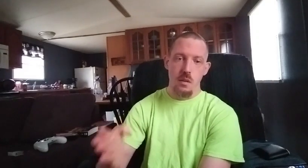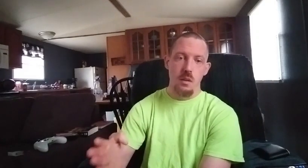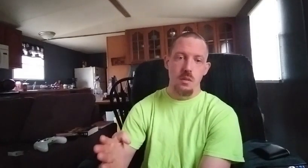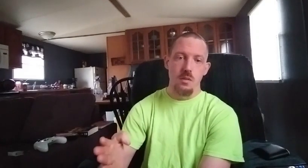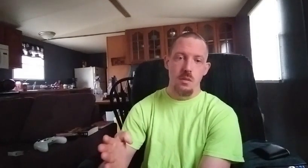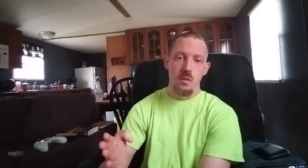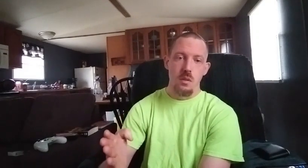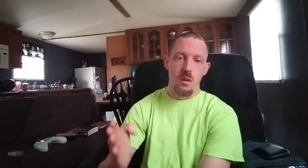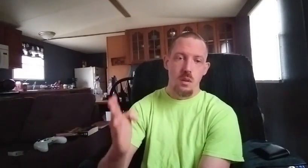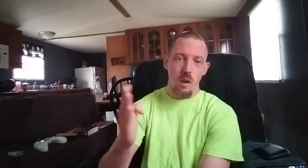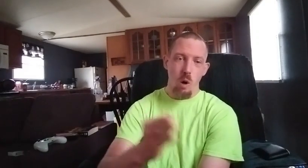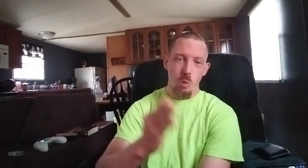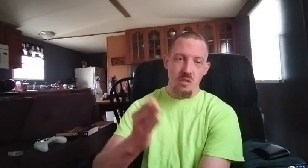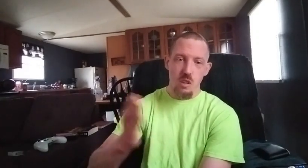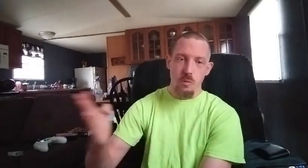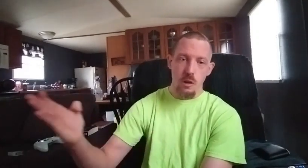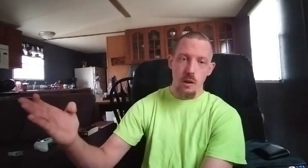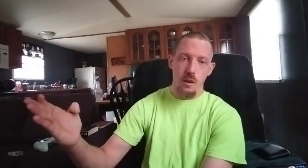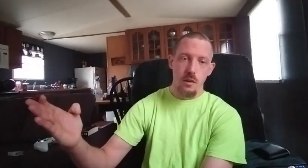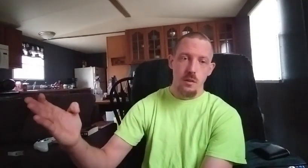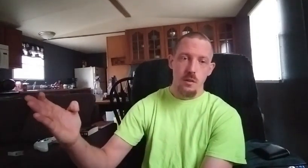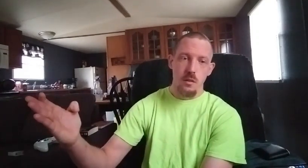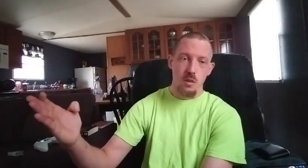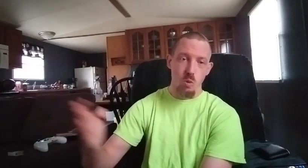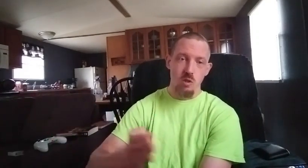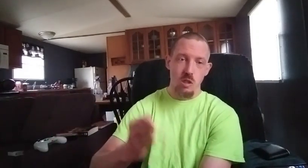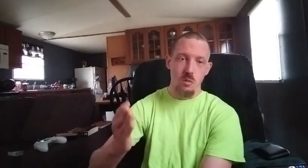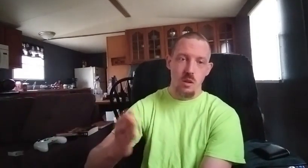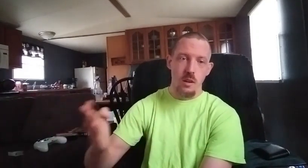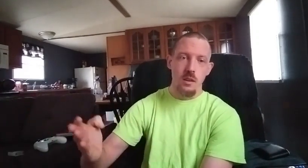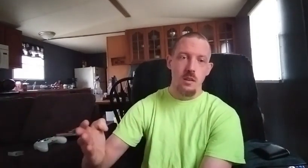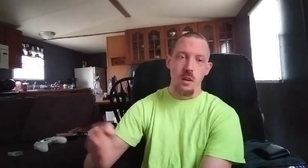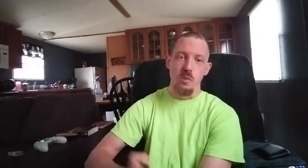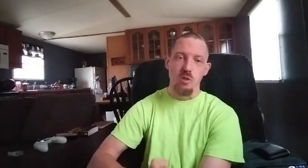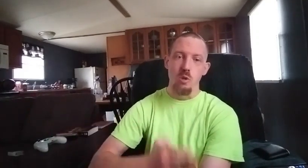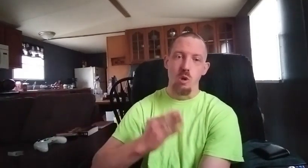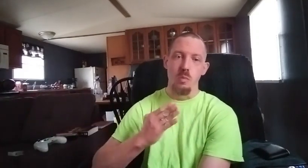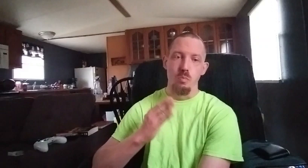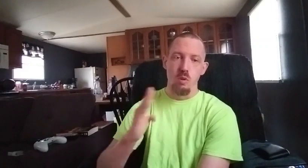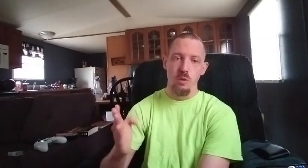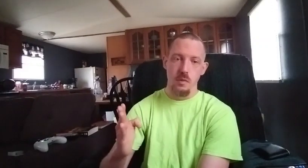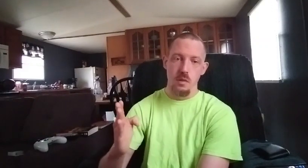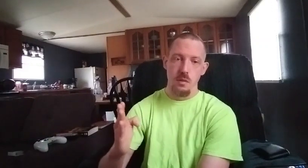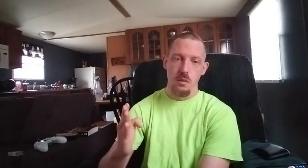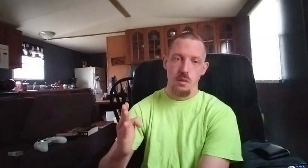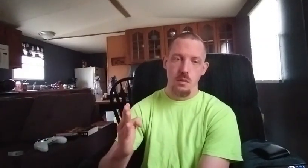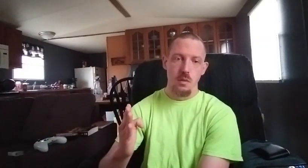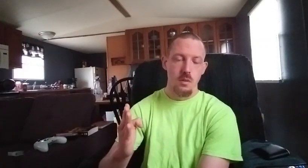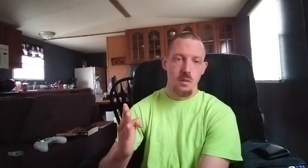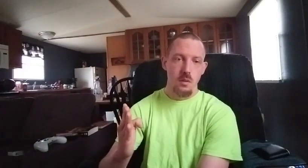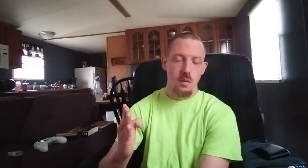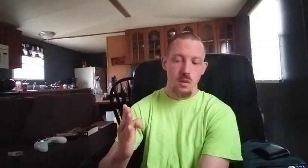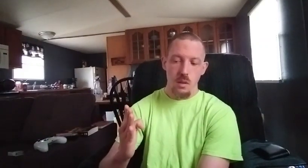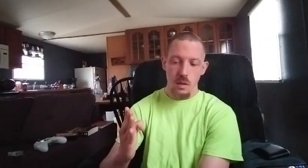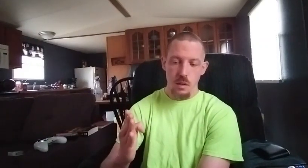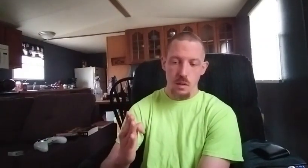things I always keep trying because once you keep trying that means you are improving and